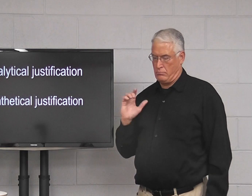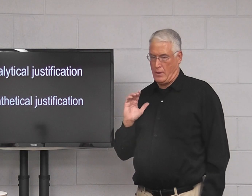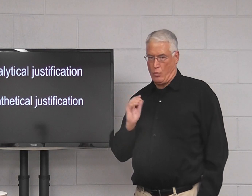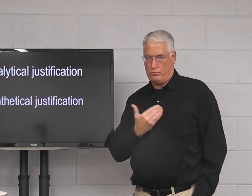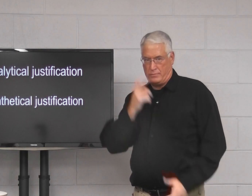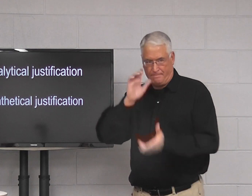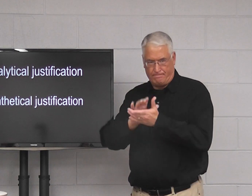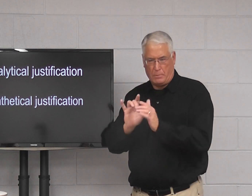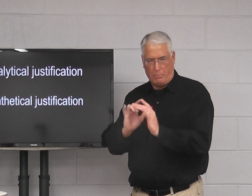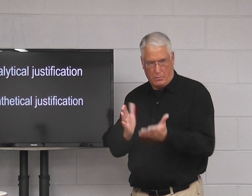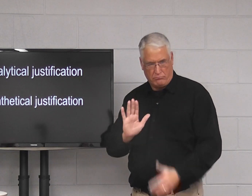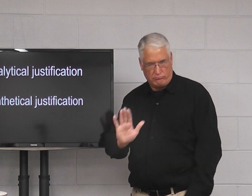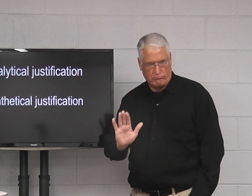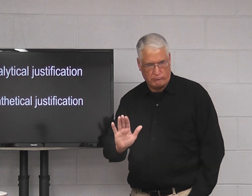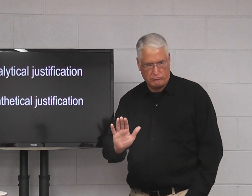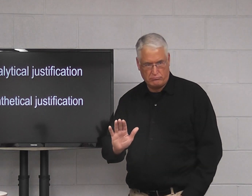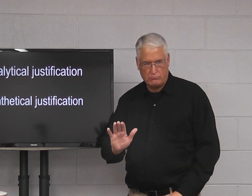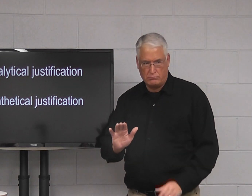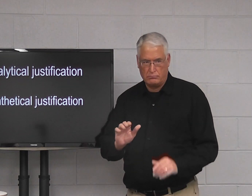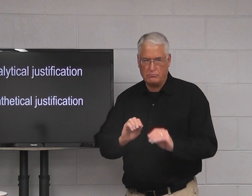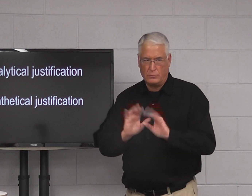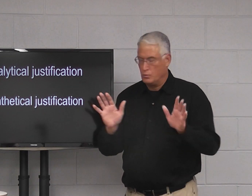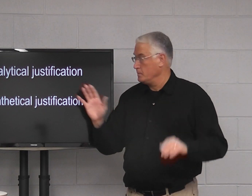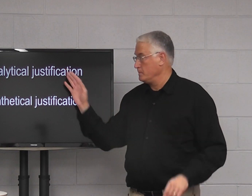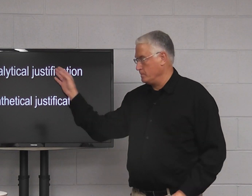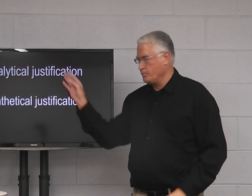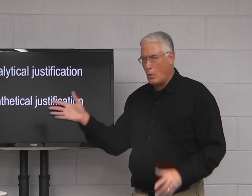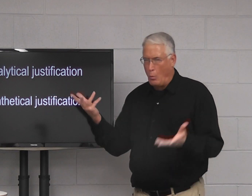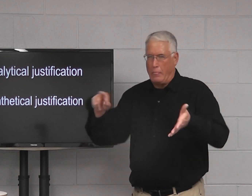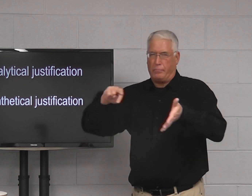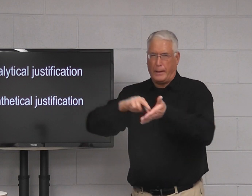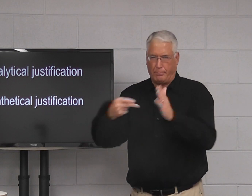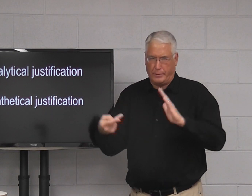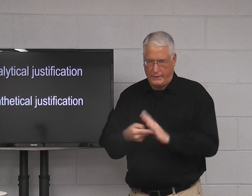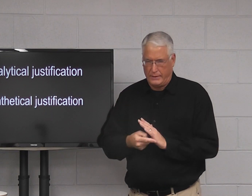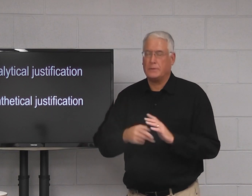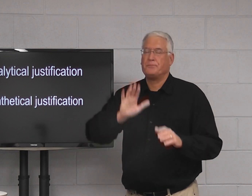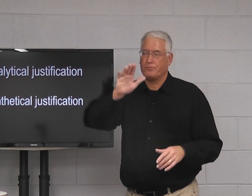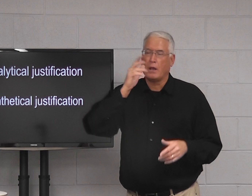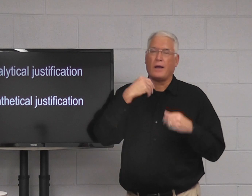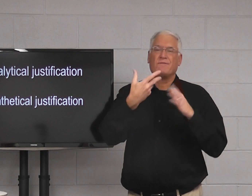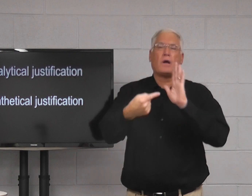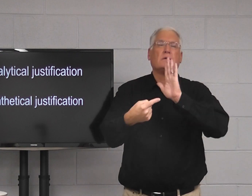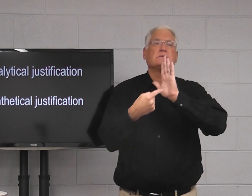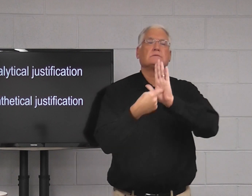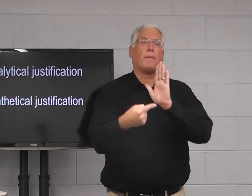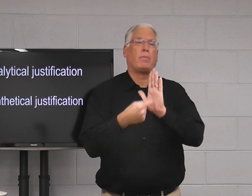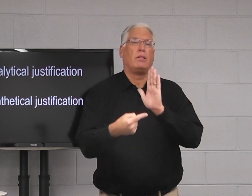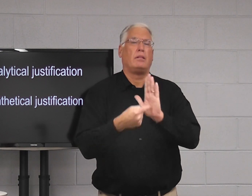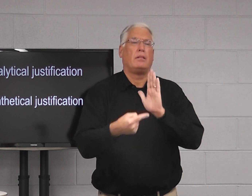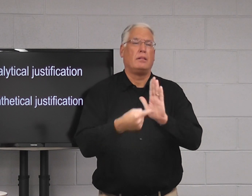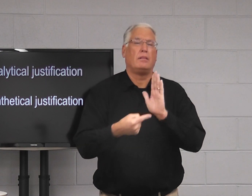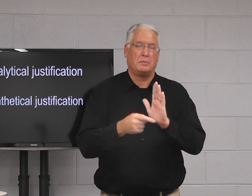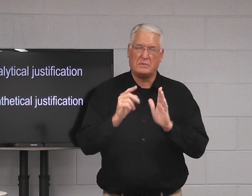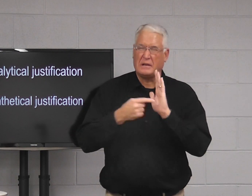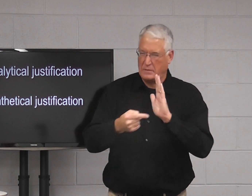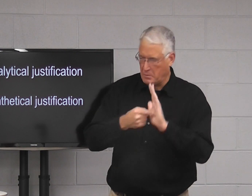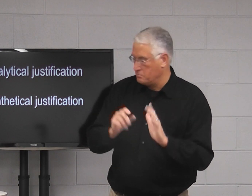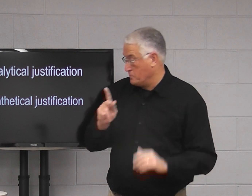are analytical and synthetical is ours. So what that means is so I'm going to give you an example